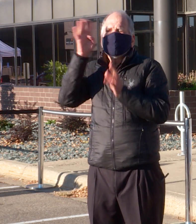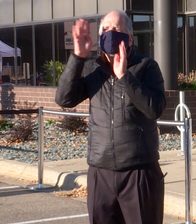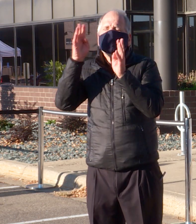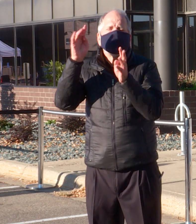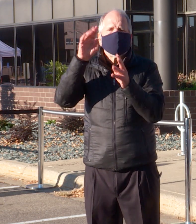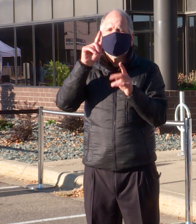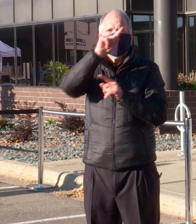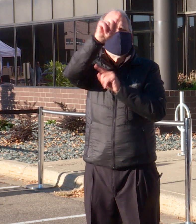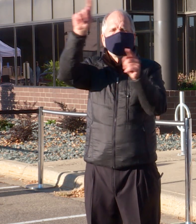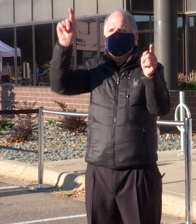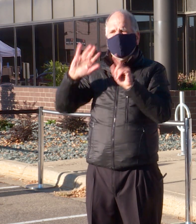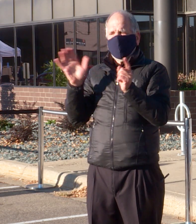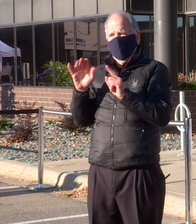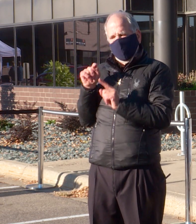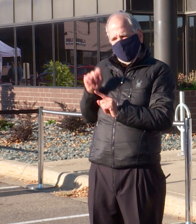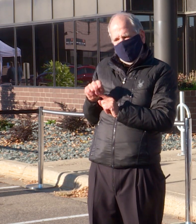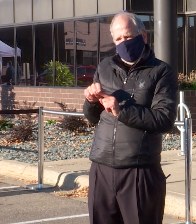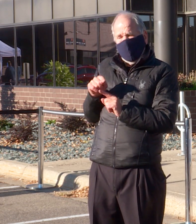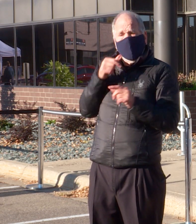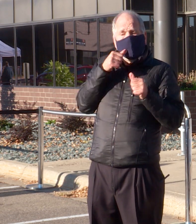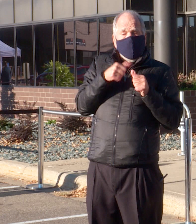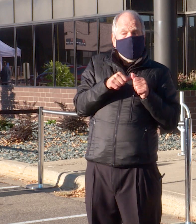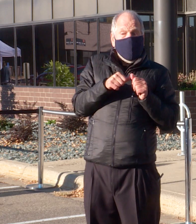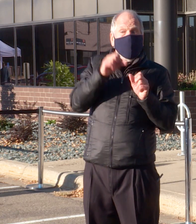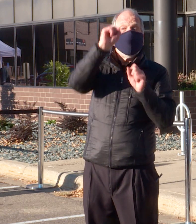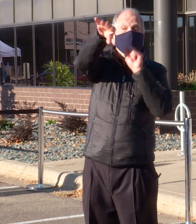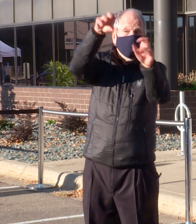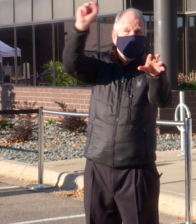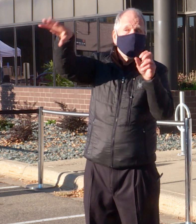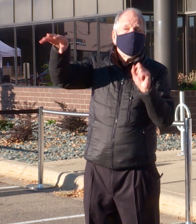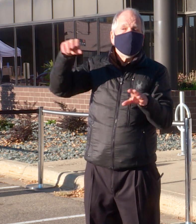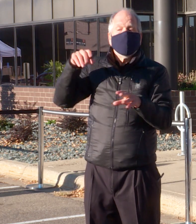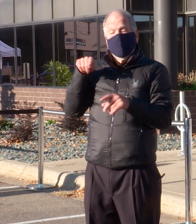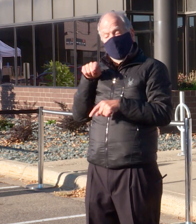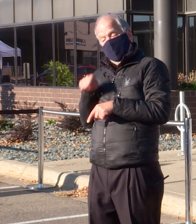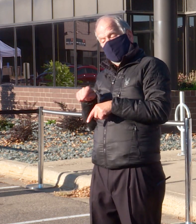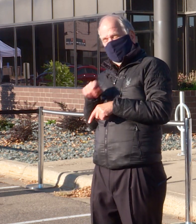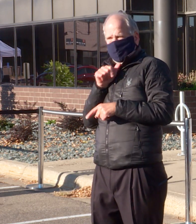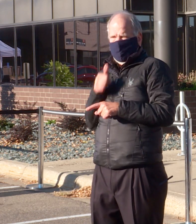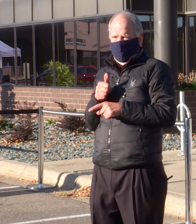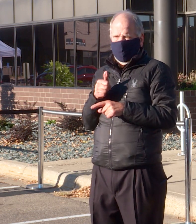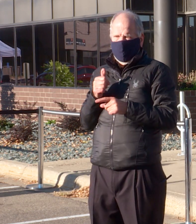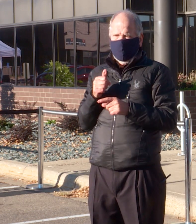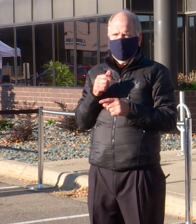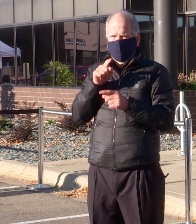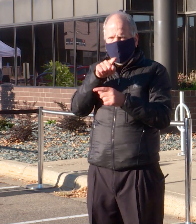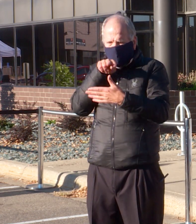as large groups. Big buildings, things.